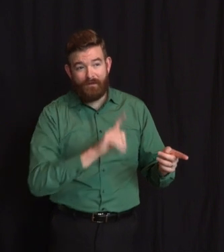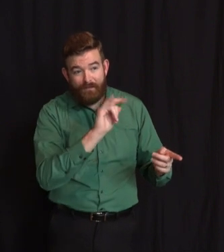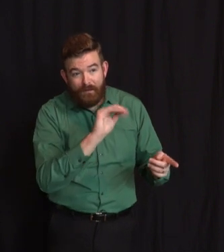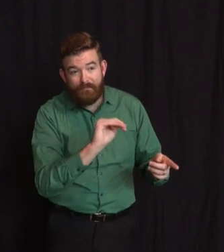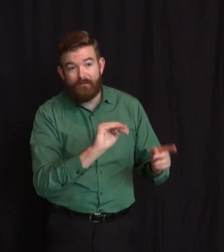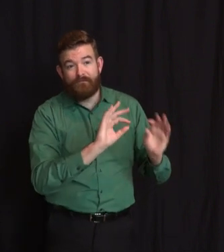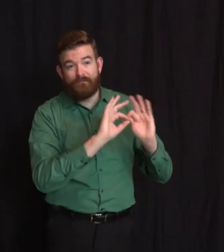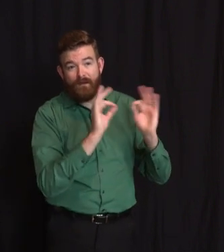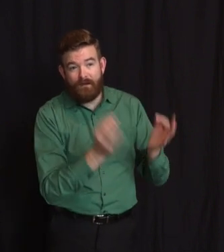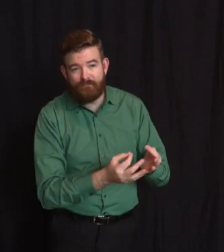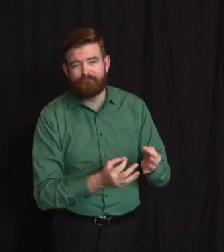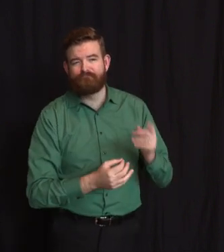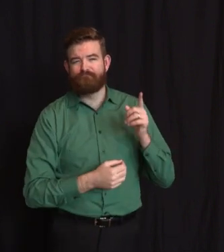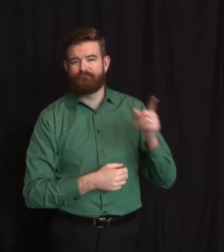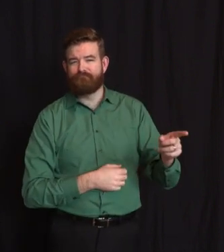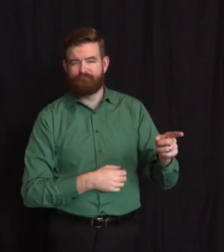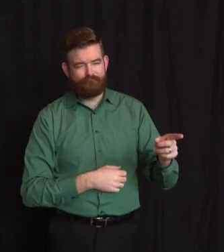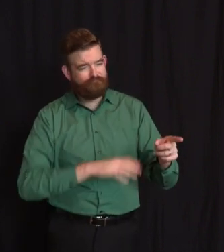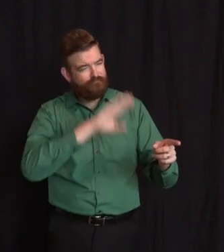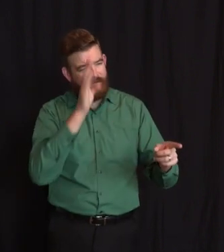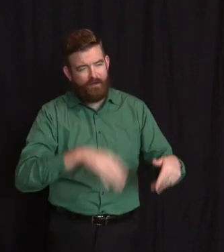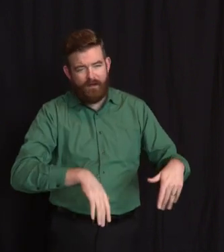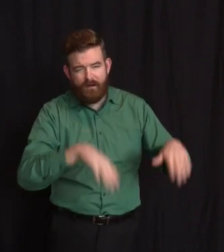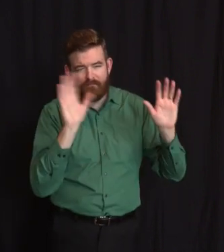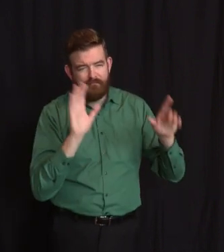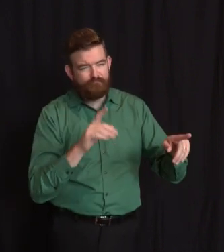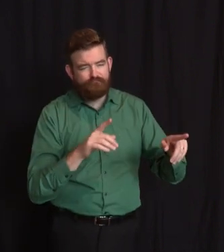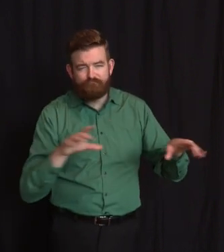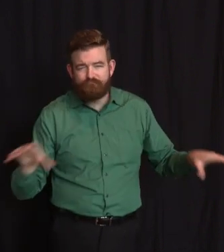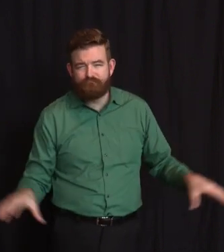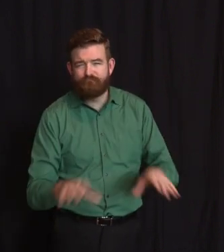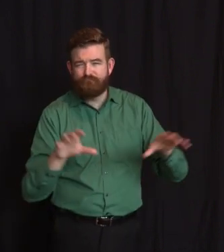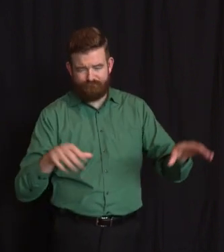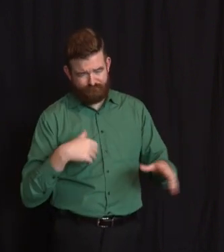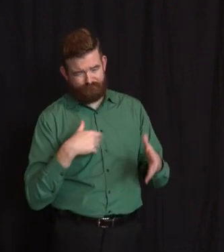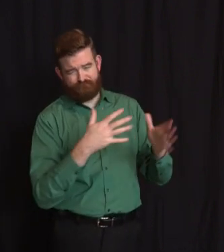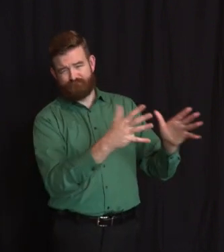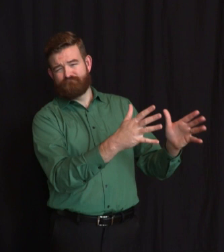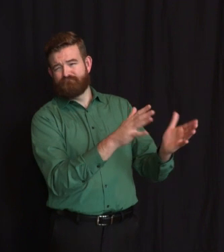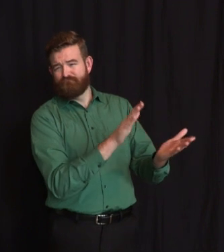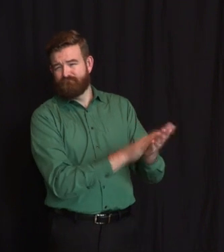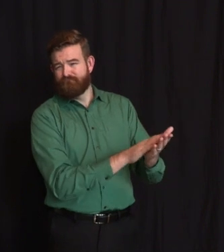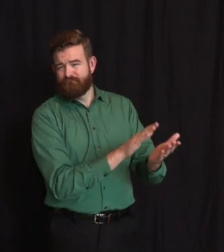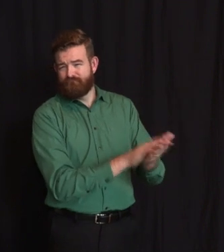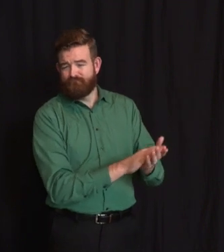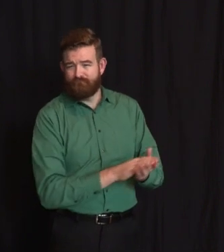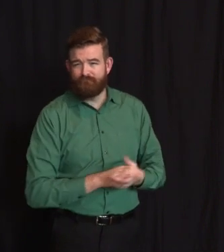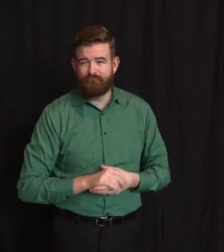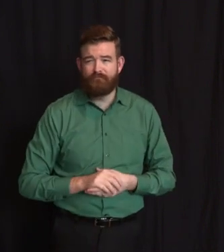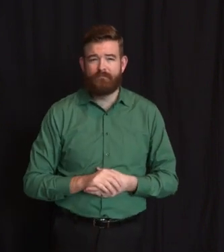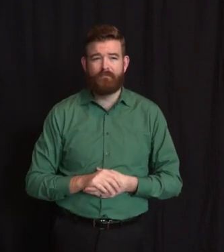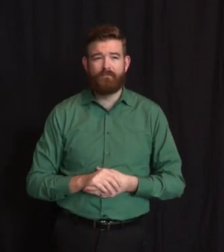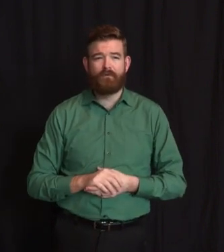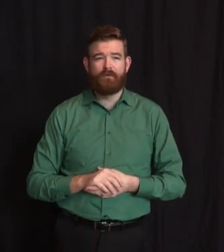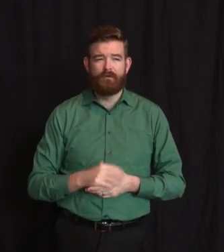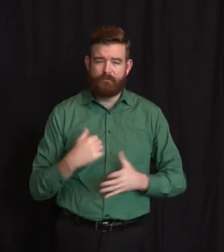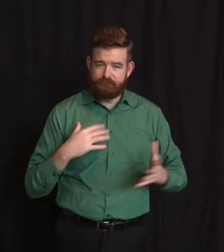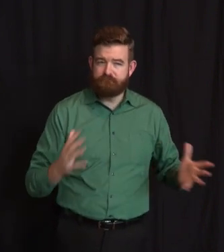Kudos to you. And even though I didn't go to Georgetown, I say Hoya Saxa. And I think this is a positive